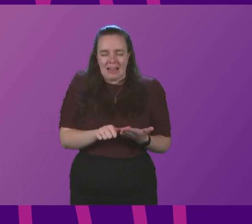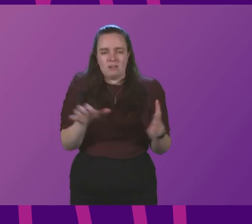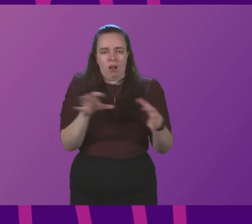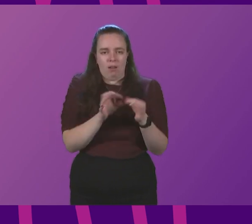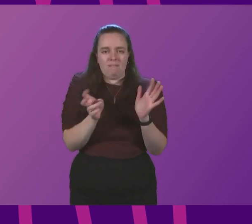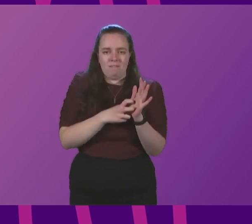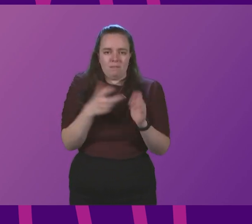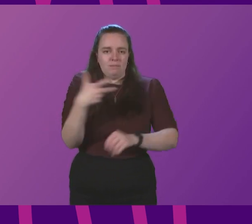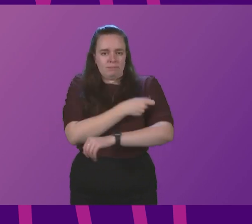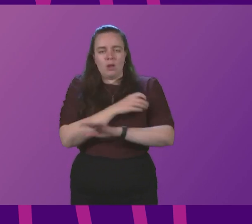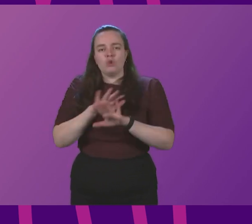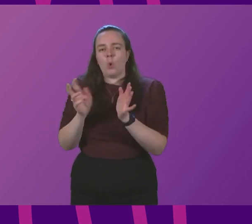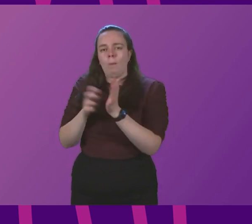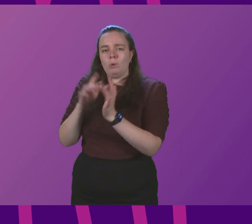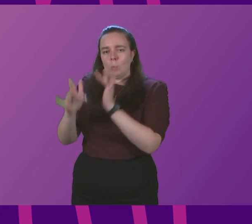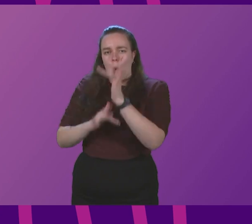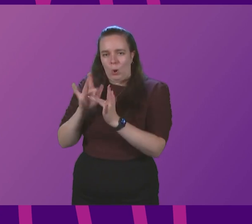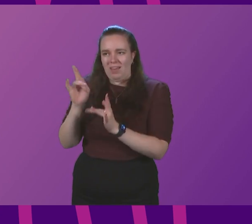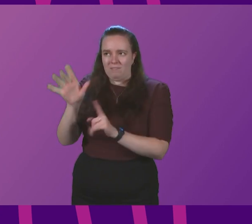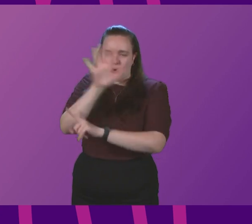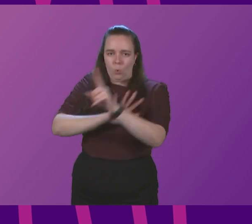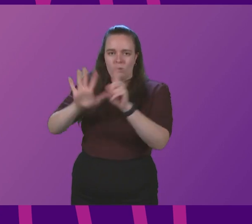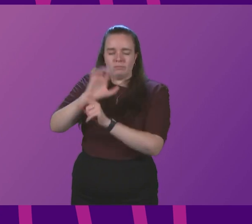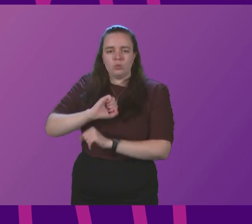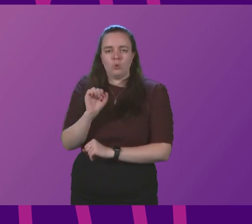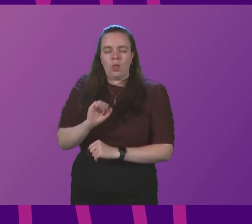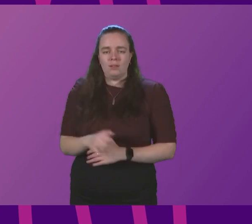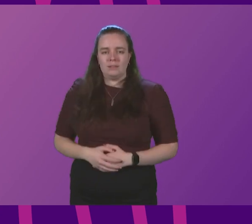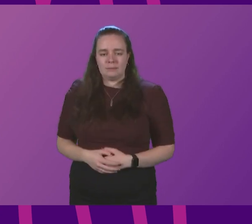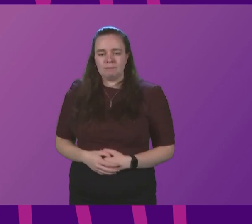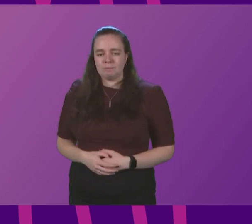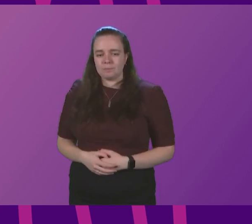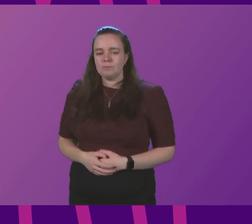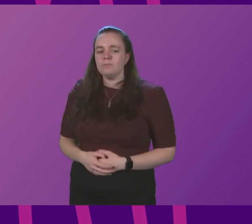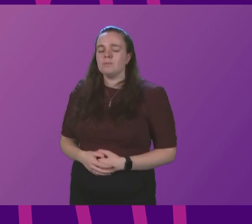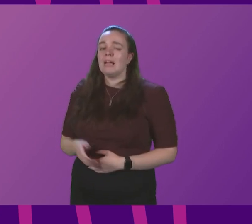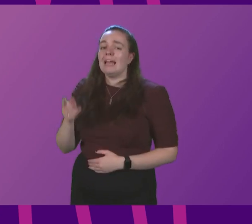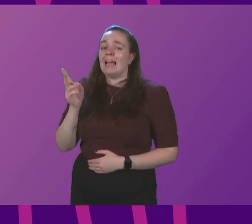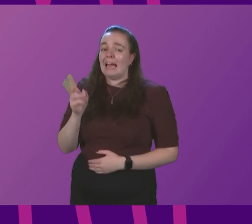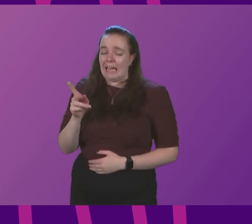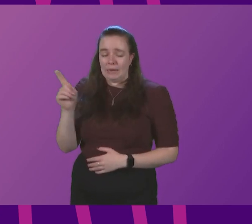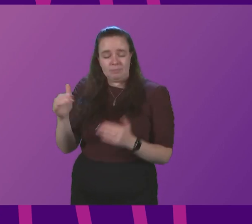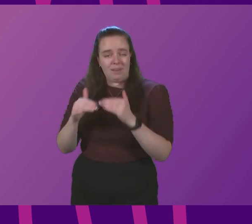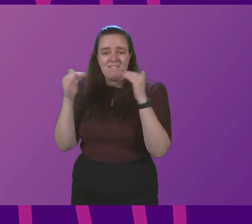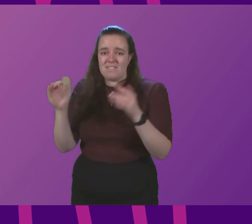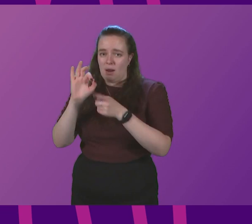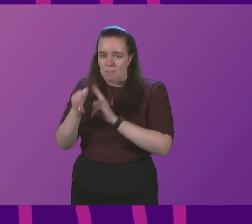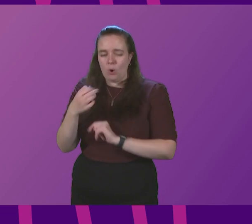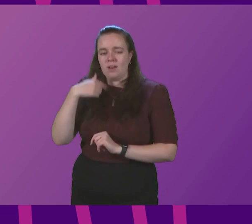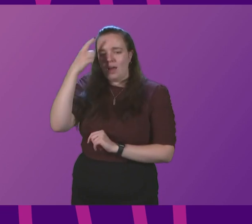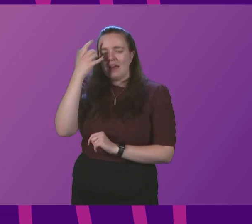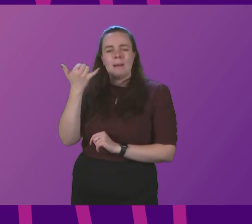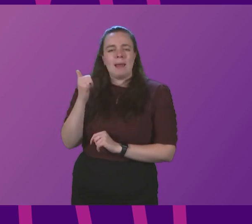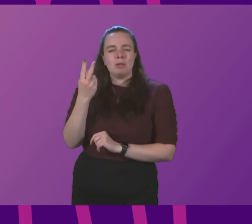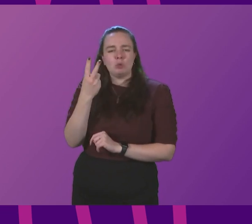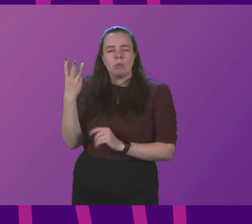rather than booking it through the portal, as those in mainland Scotland will do. First Minister. Again, that is a very fair point. think perhaps two or